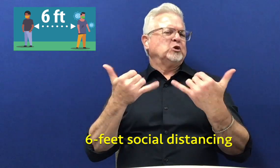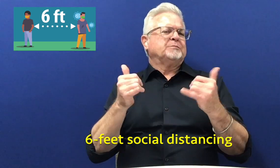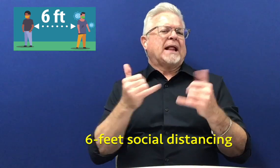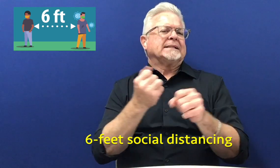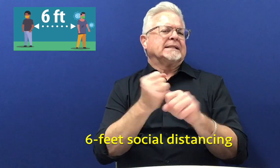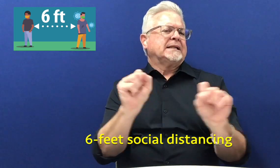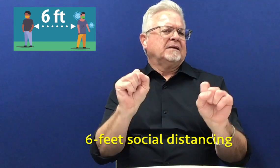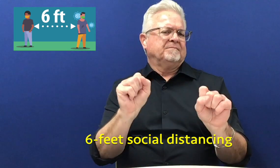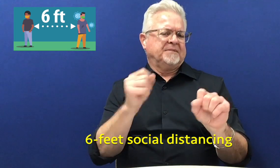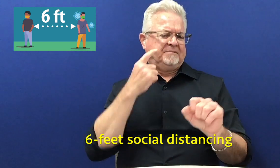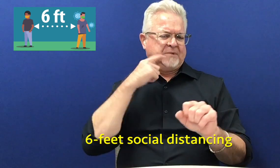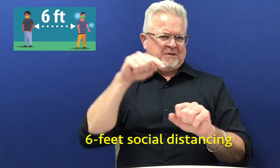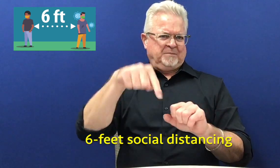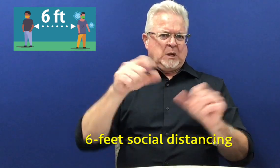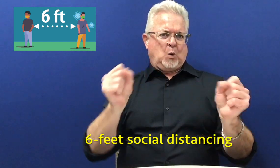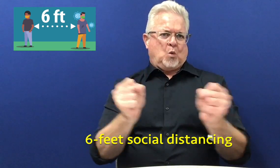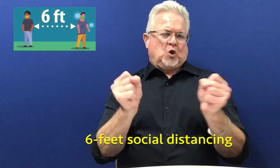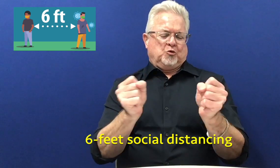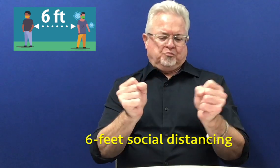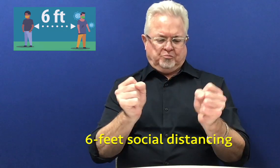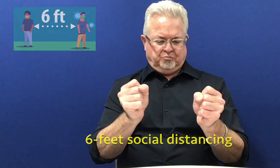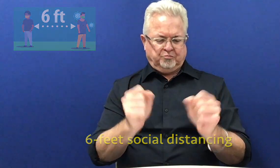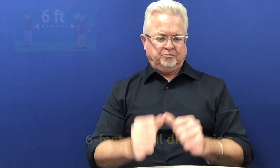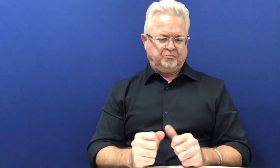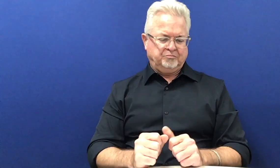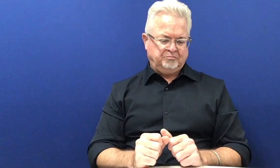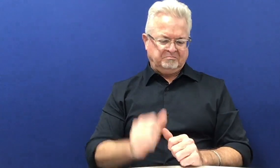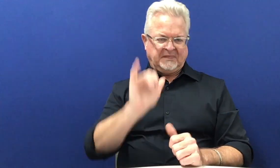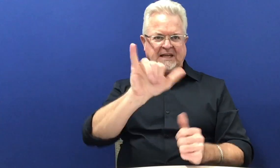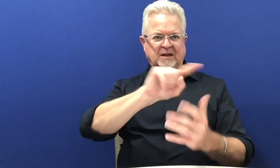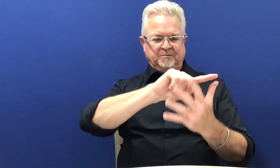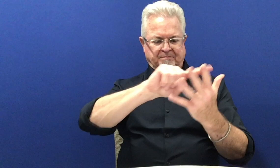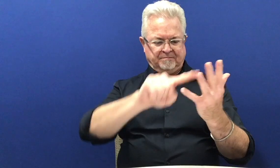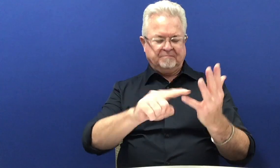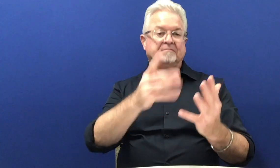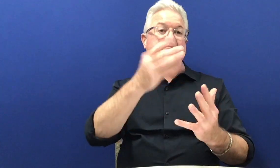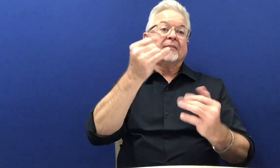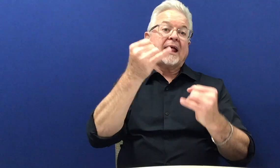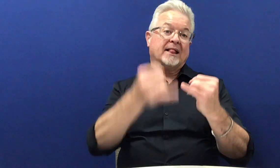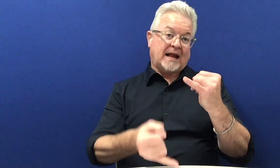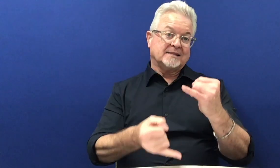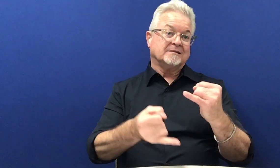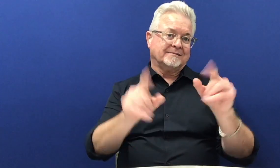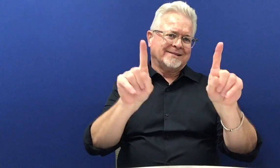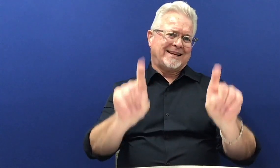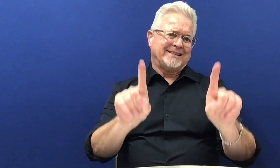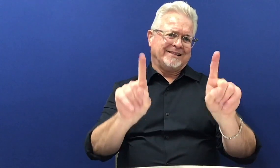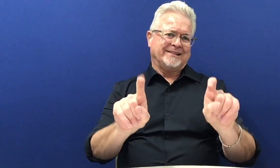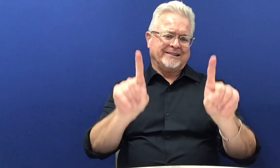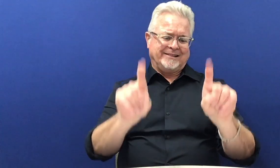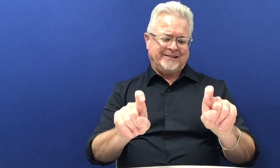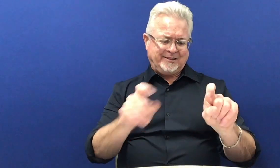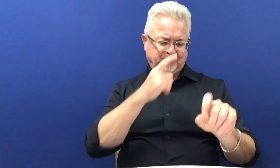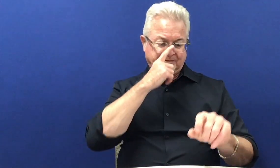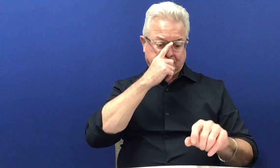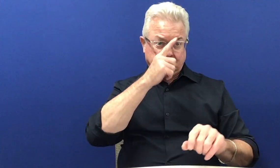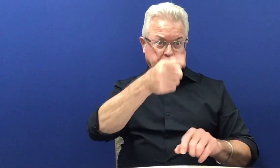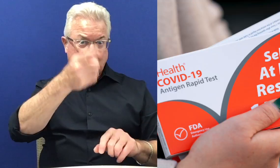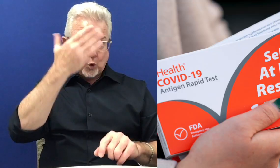just wait a little bit farther behind. Especially this winter. And then lastly, get tested.